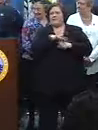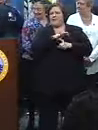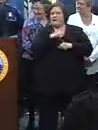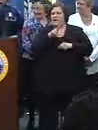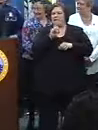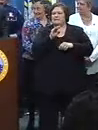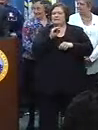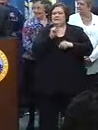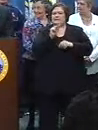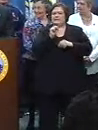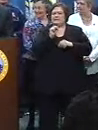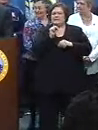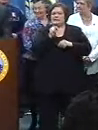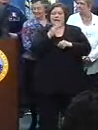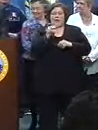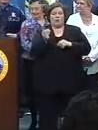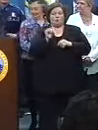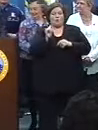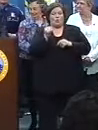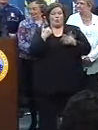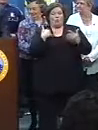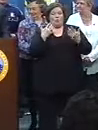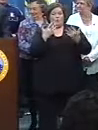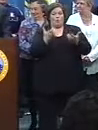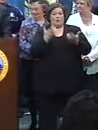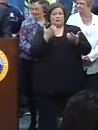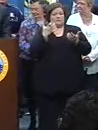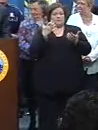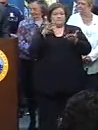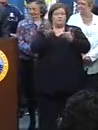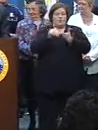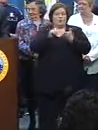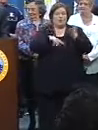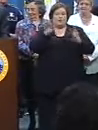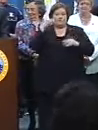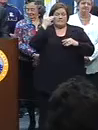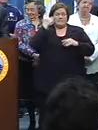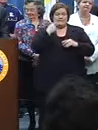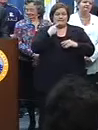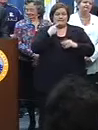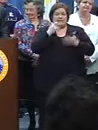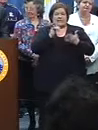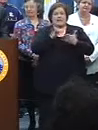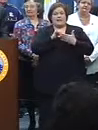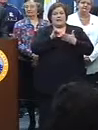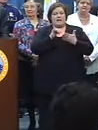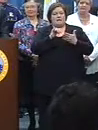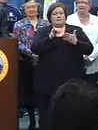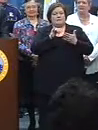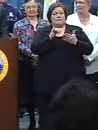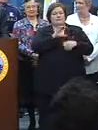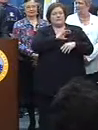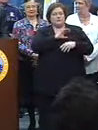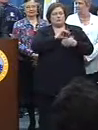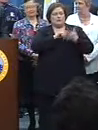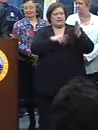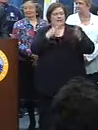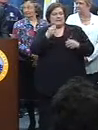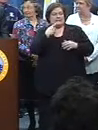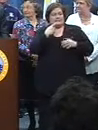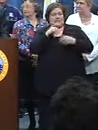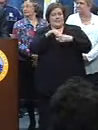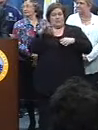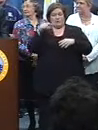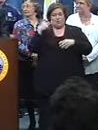Thank you, Mayor. Mayor, and I also want to echo what the chief said. Arrests were up this year. In the French